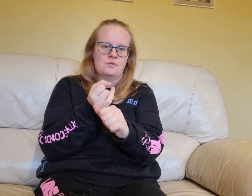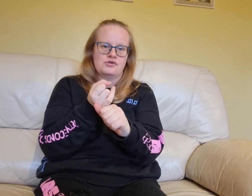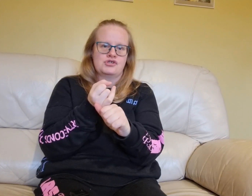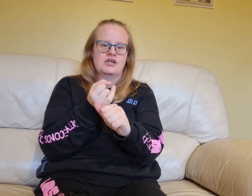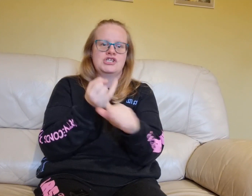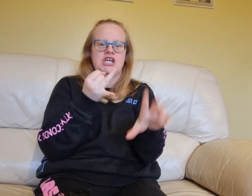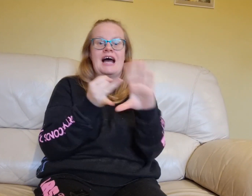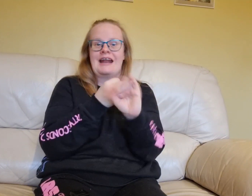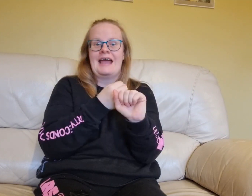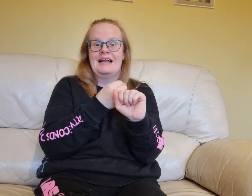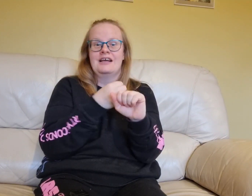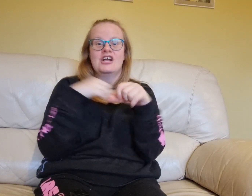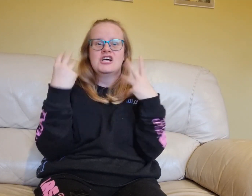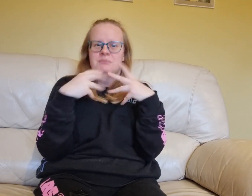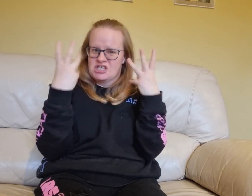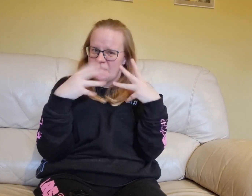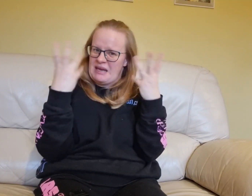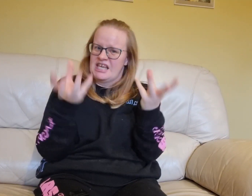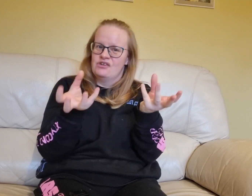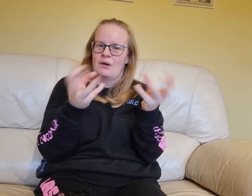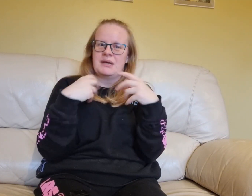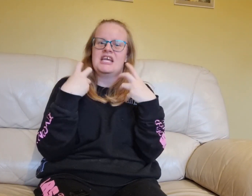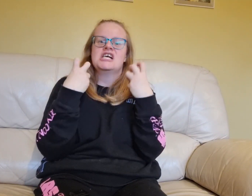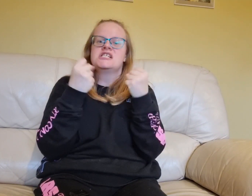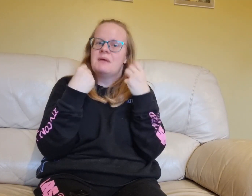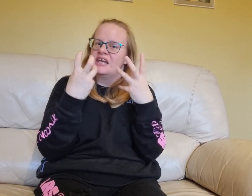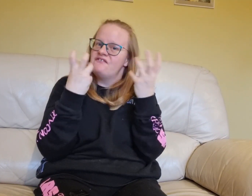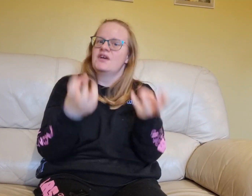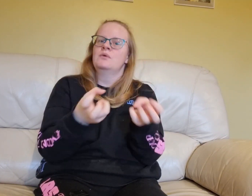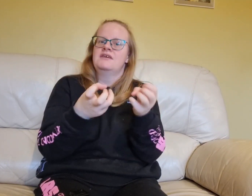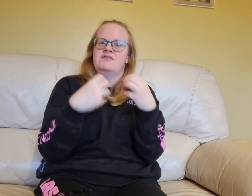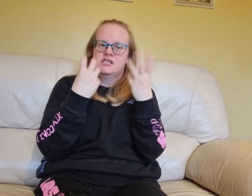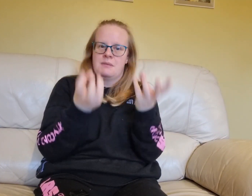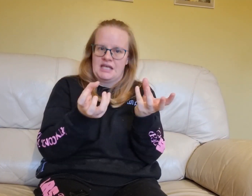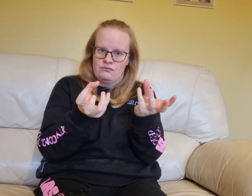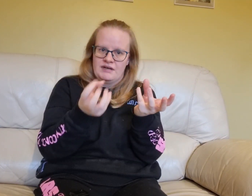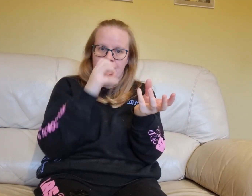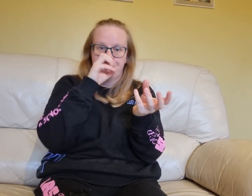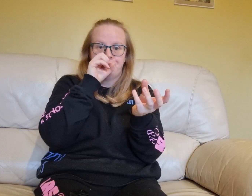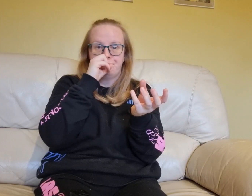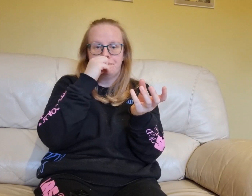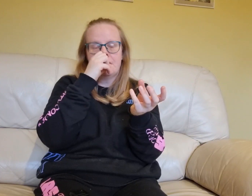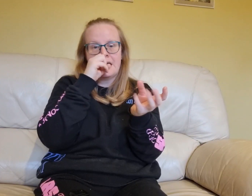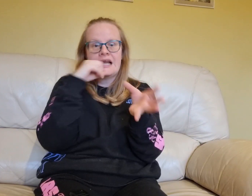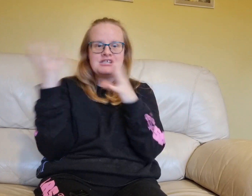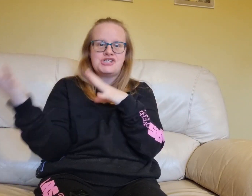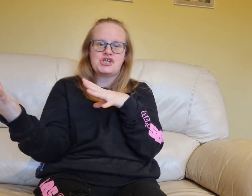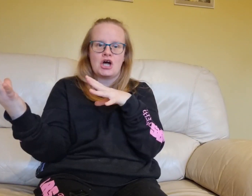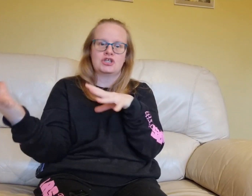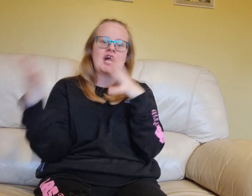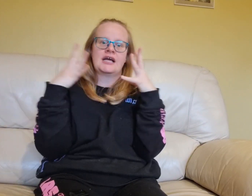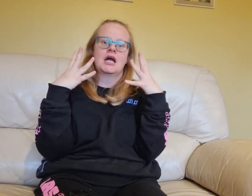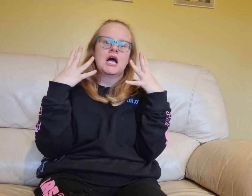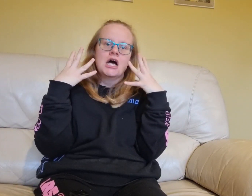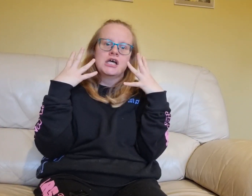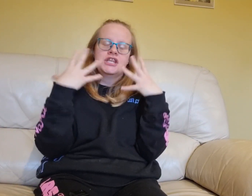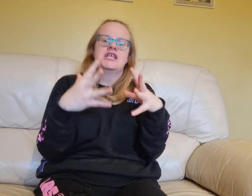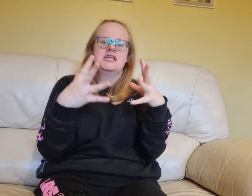Wars trilogy and Alien, because they make it grubby, to make it feel lived in, to make it real, less Star Trek, the